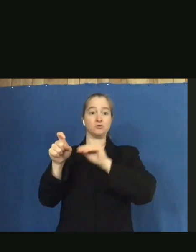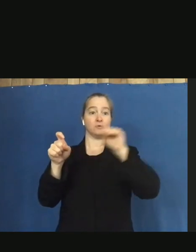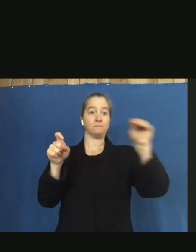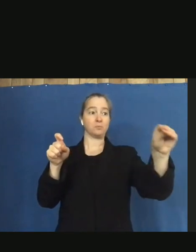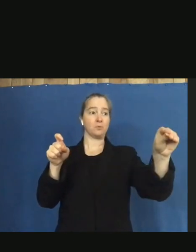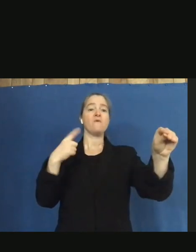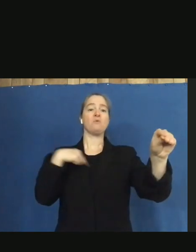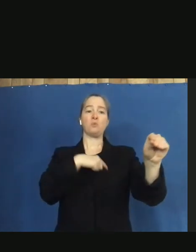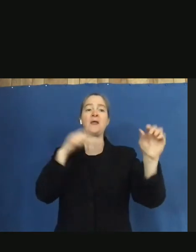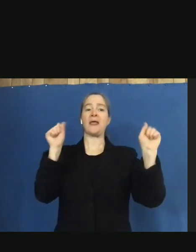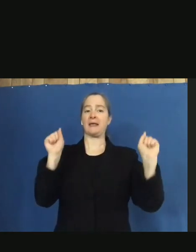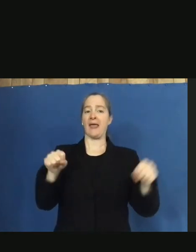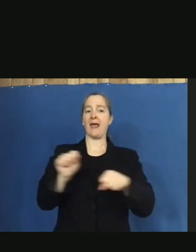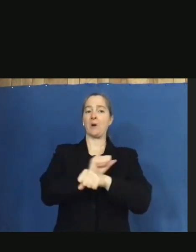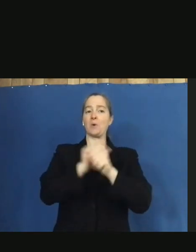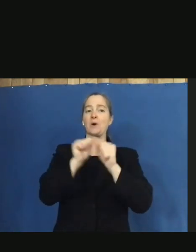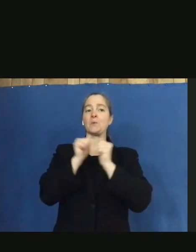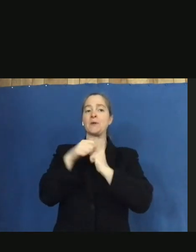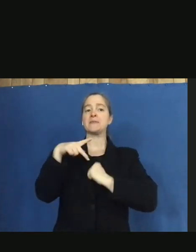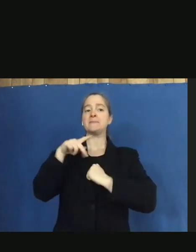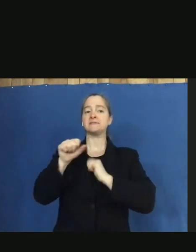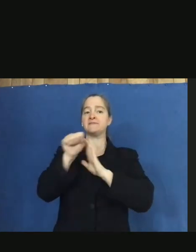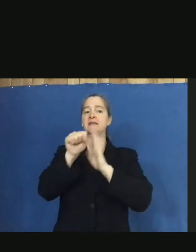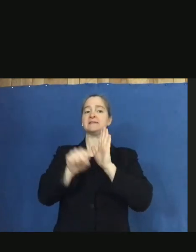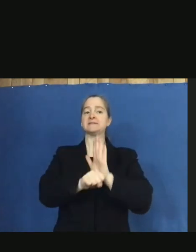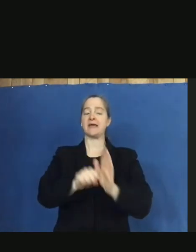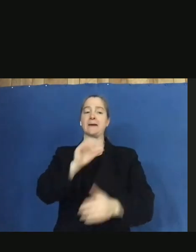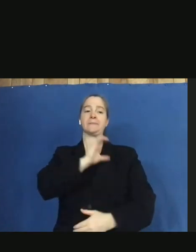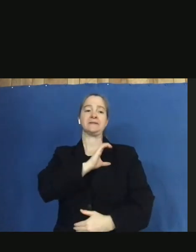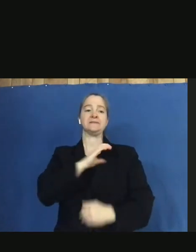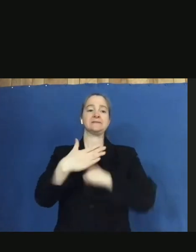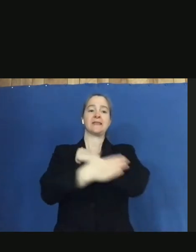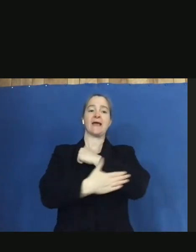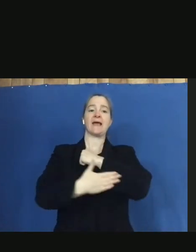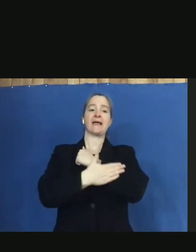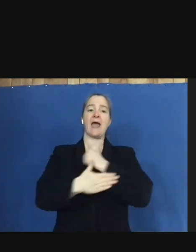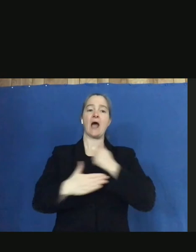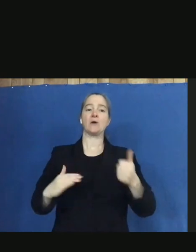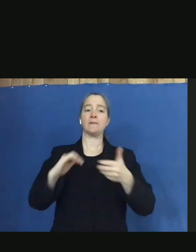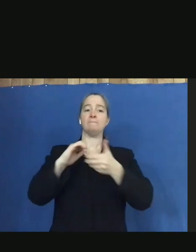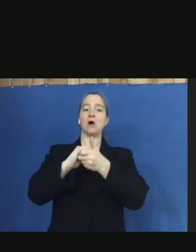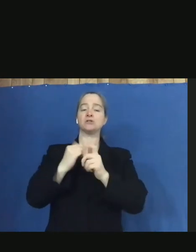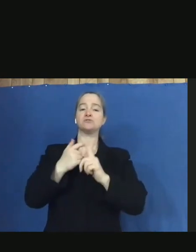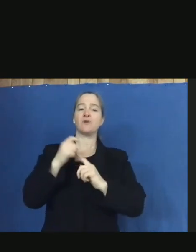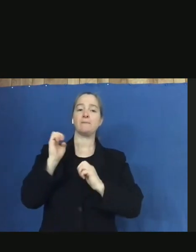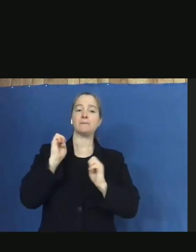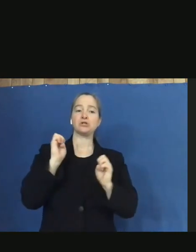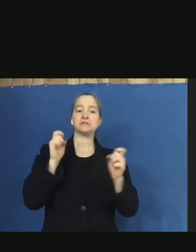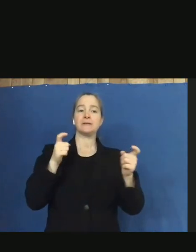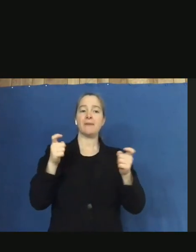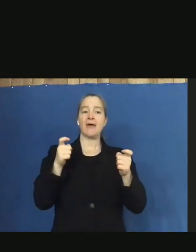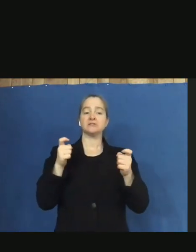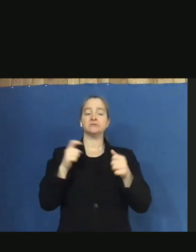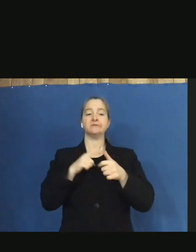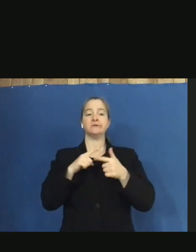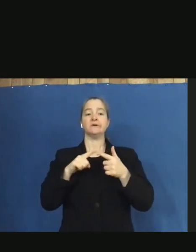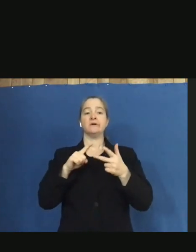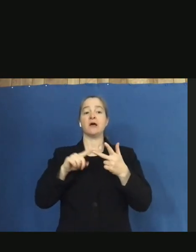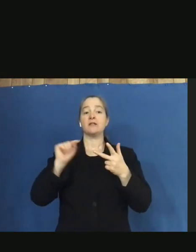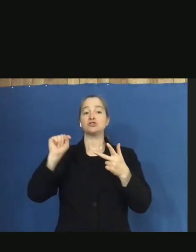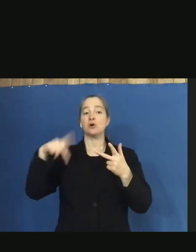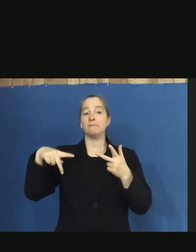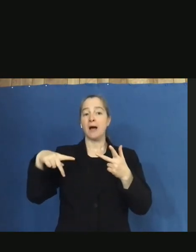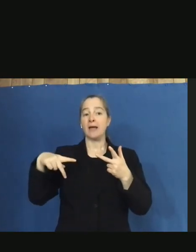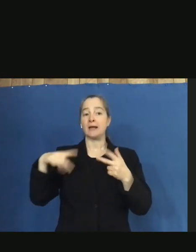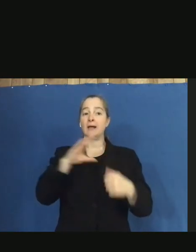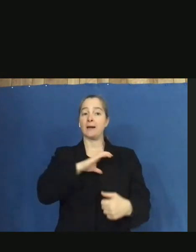ability to be able to work with Pennsylvania State Police, our county partners from emergency management, the Turnpike Commission, if it's coming across the